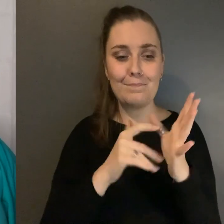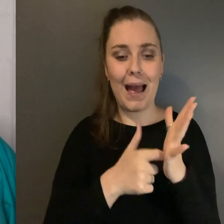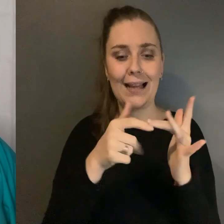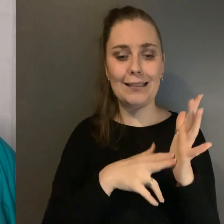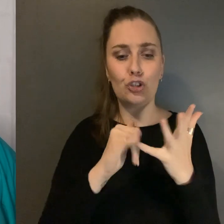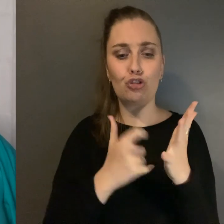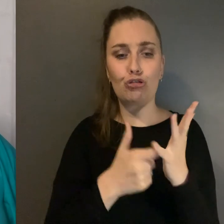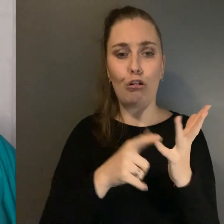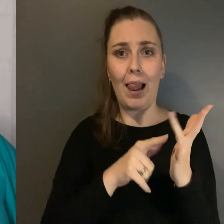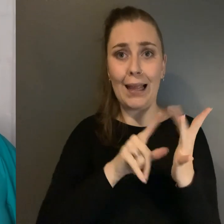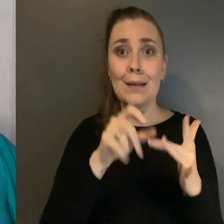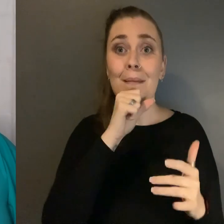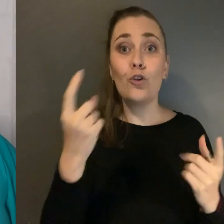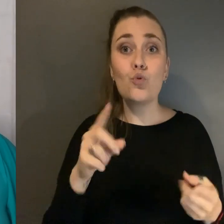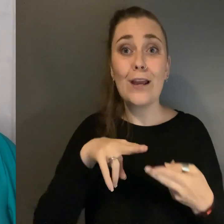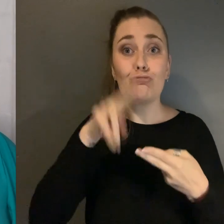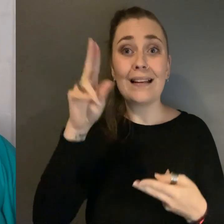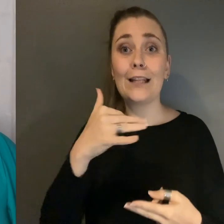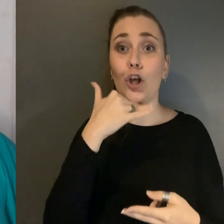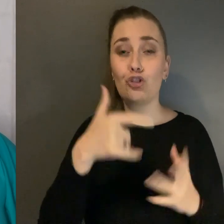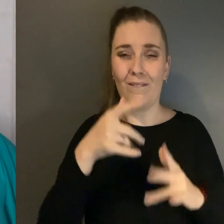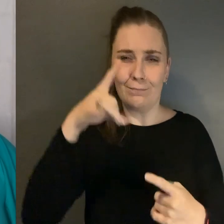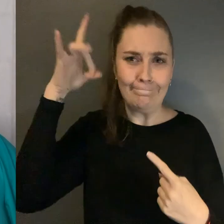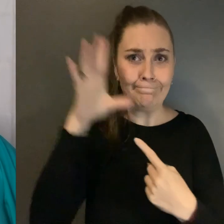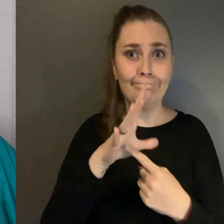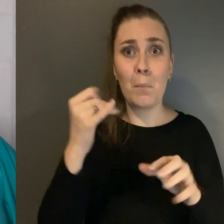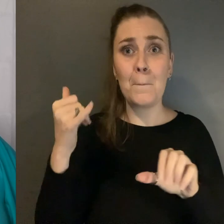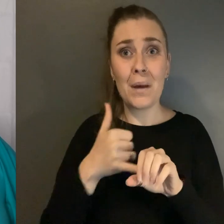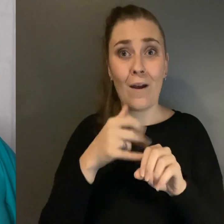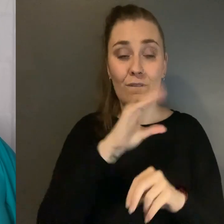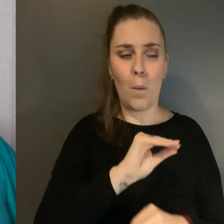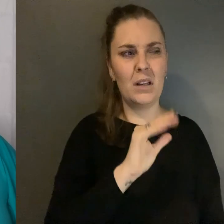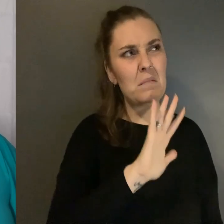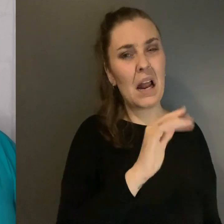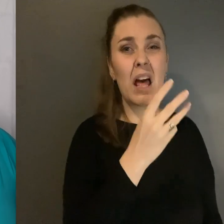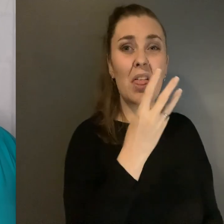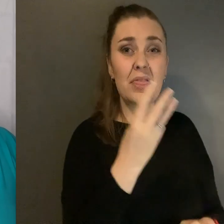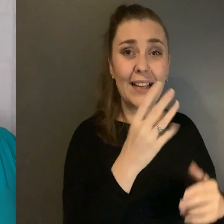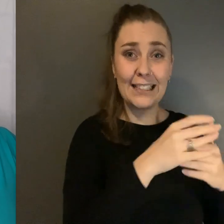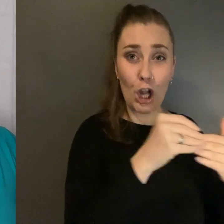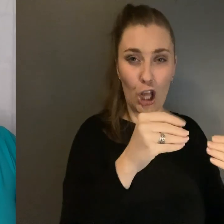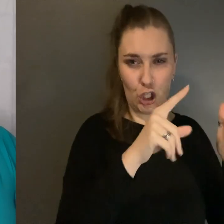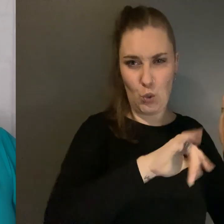man who increased the cost of vital medication From about $13 US to